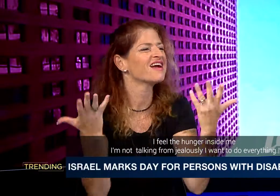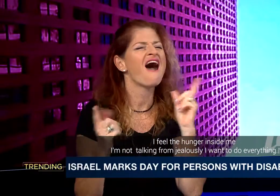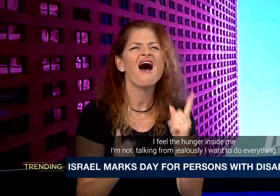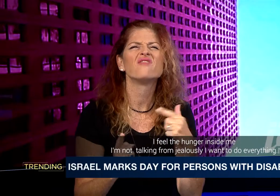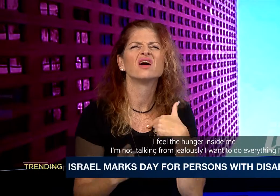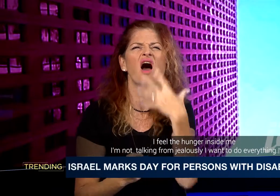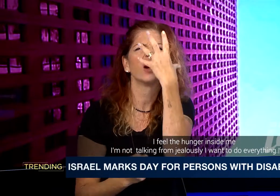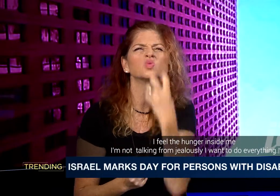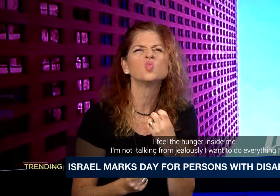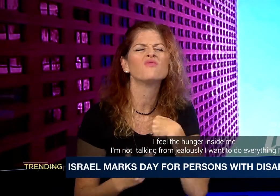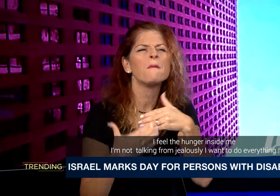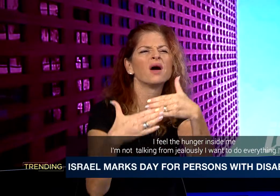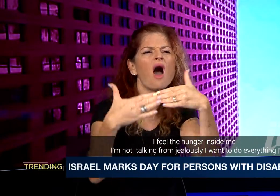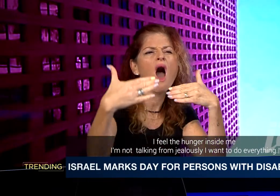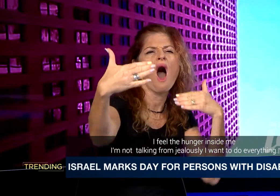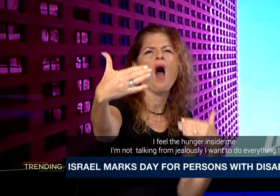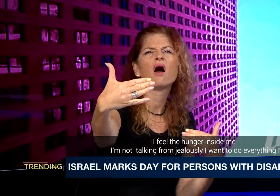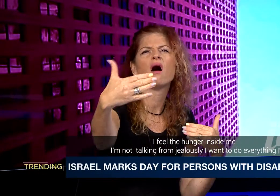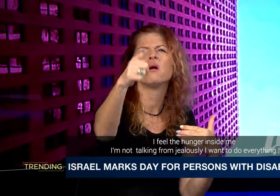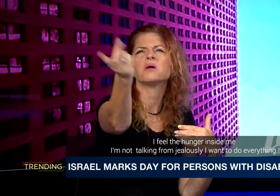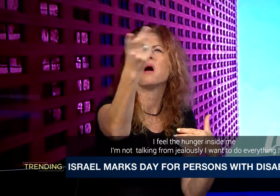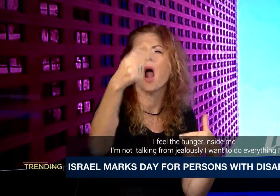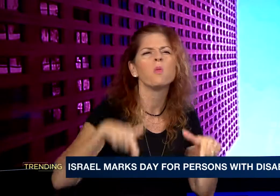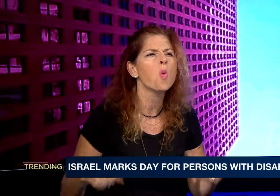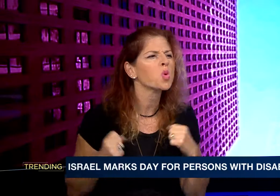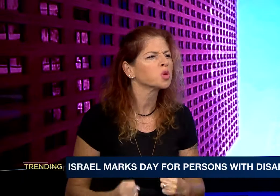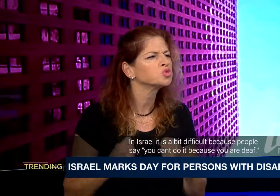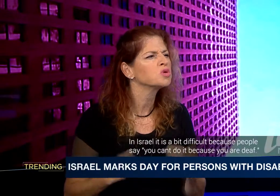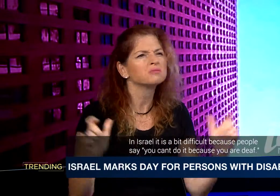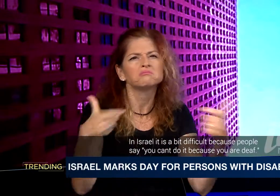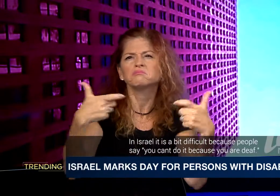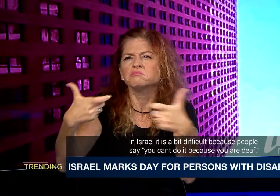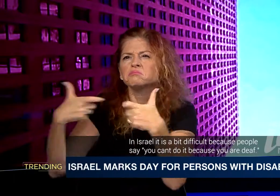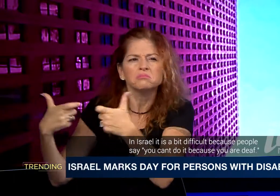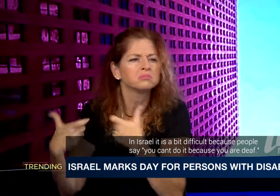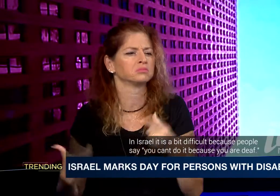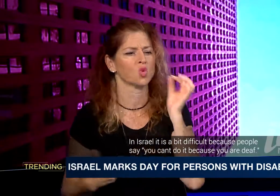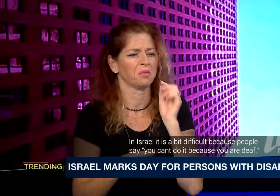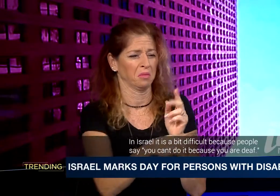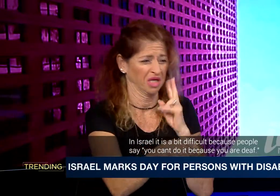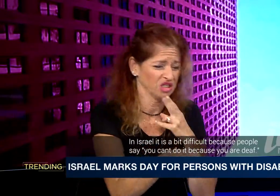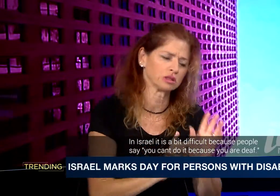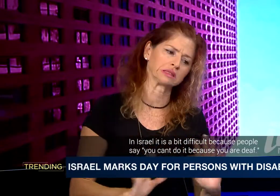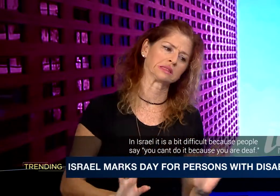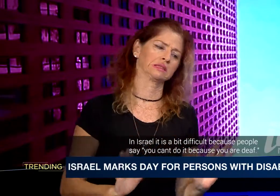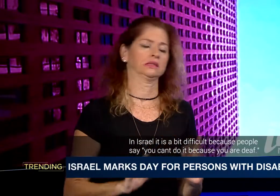jealousy, but I'm saying, like, I want to do everything. It seems like in Israel, everything is a bit difficult. Oh,